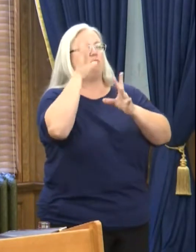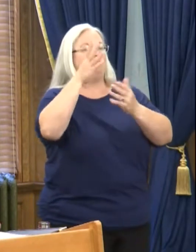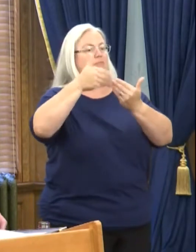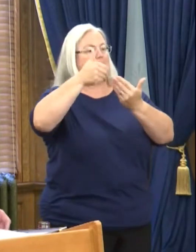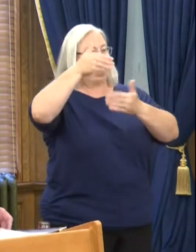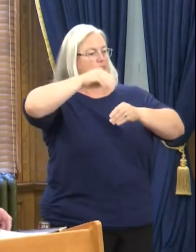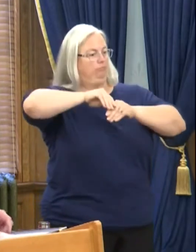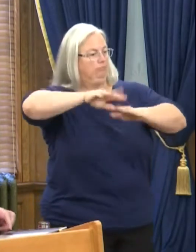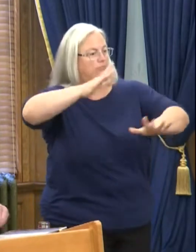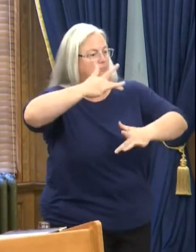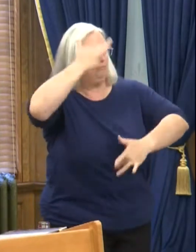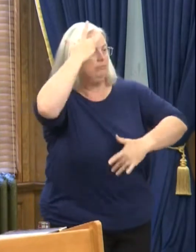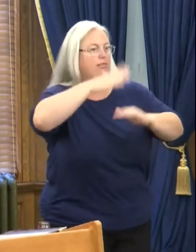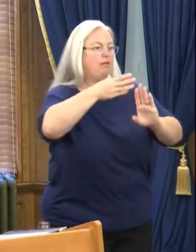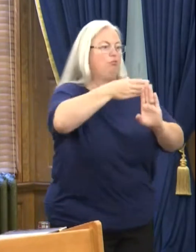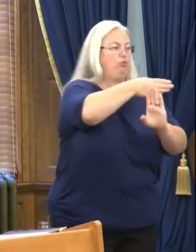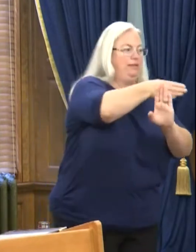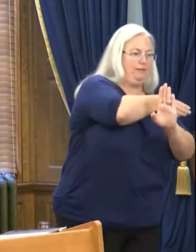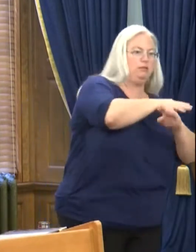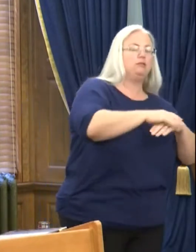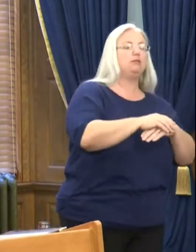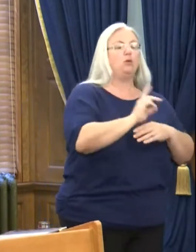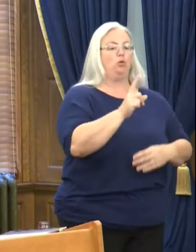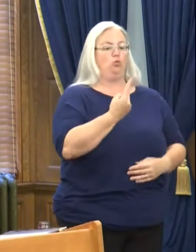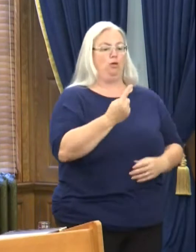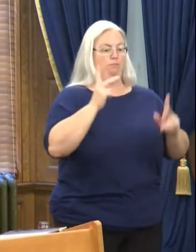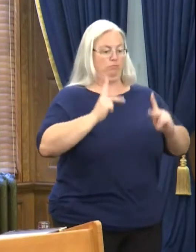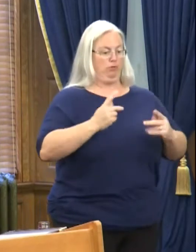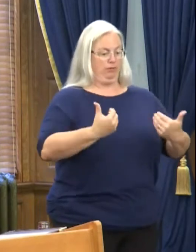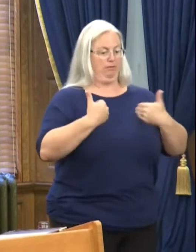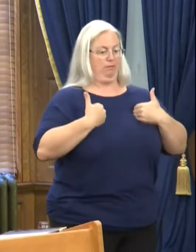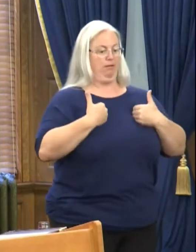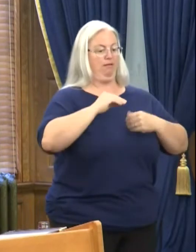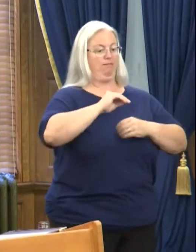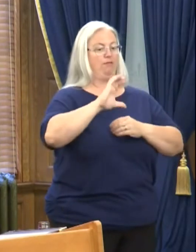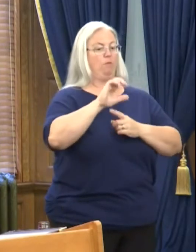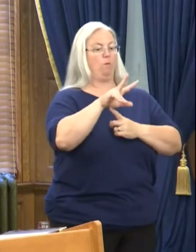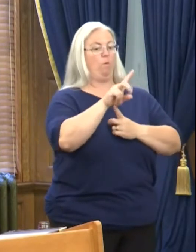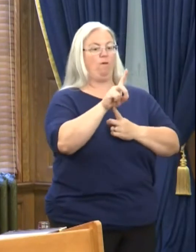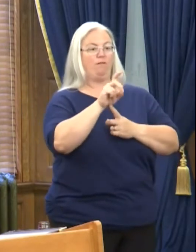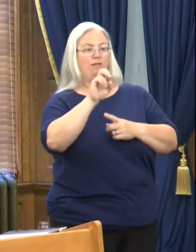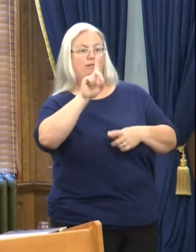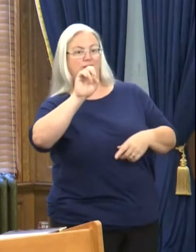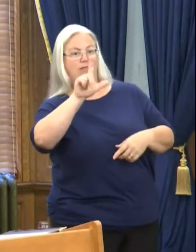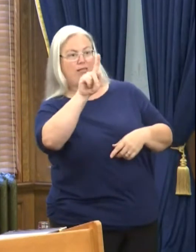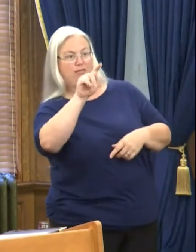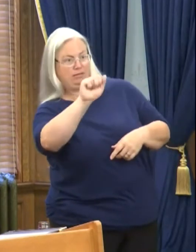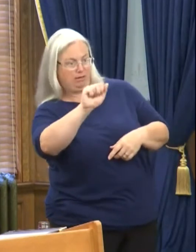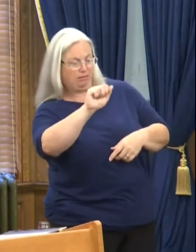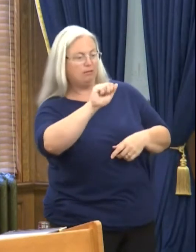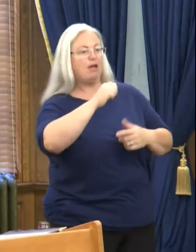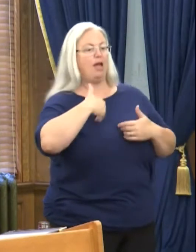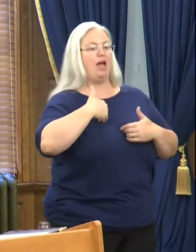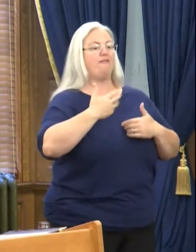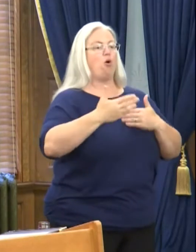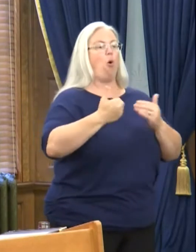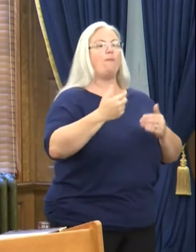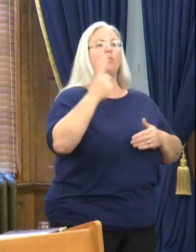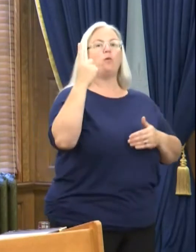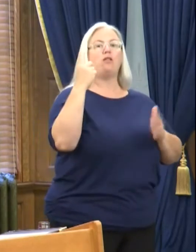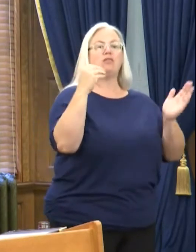variants. Just one person who is infected with COVID Delta can carry upwards of 1